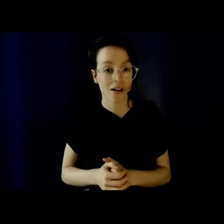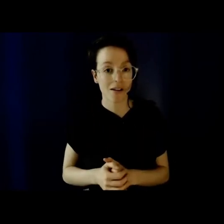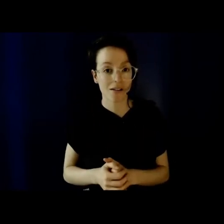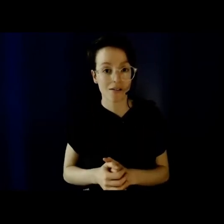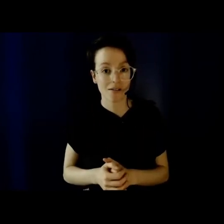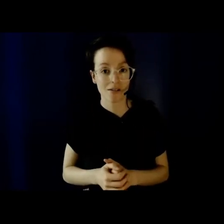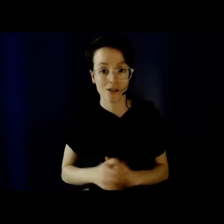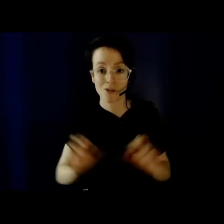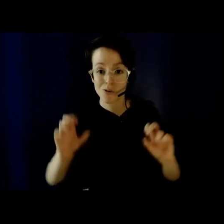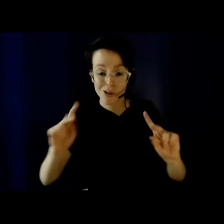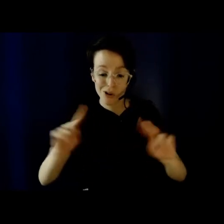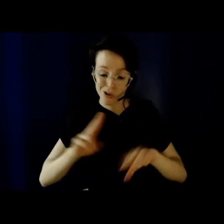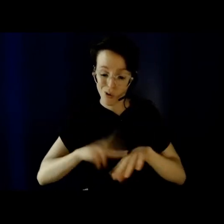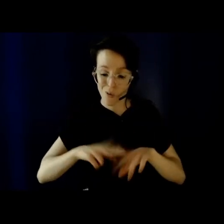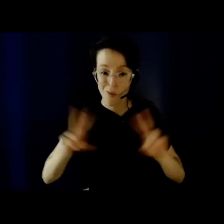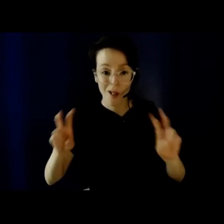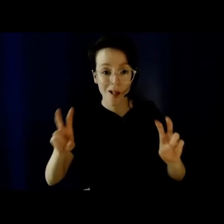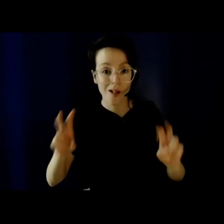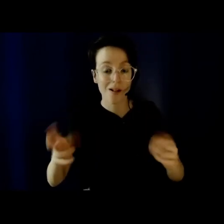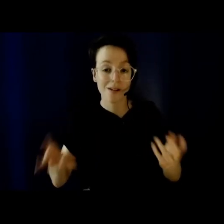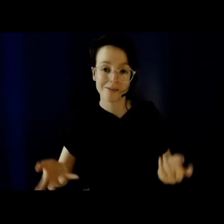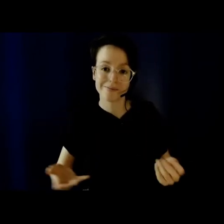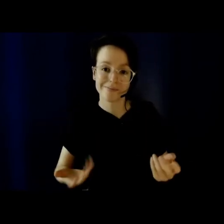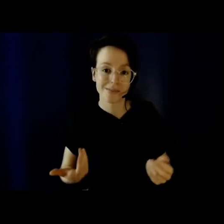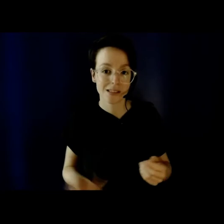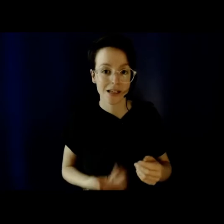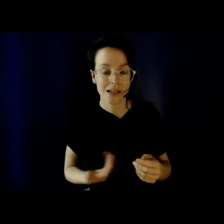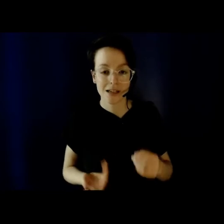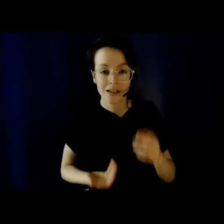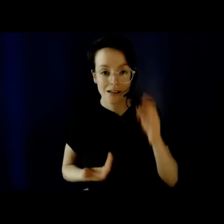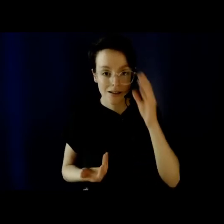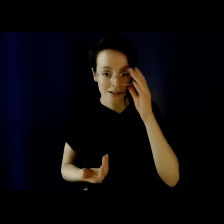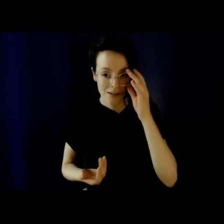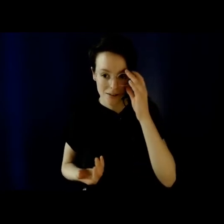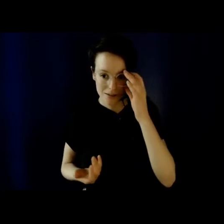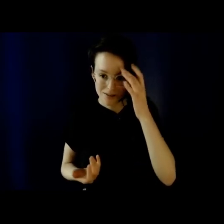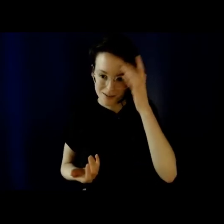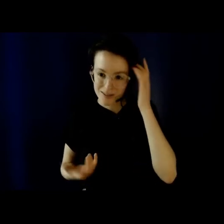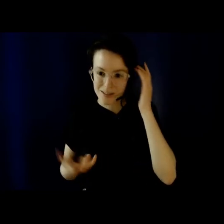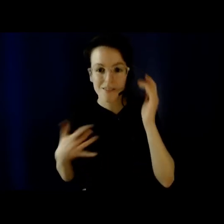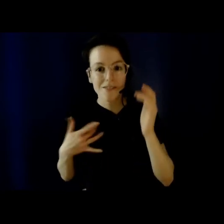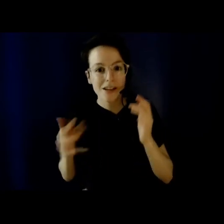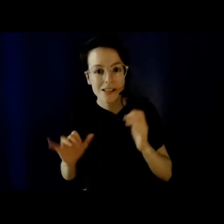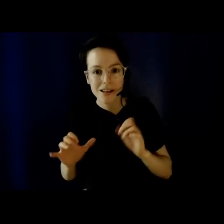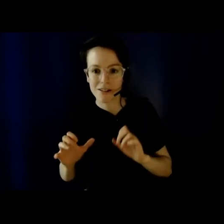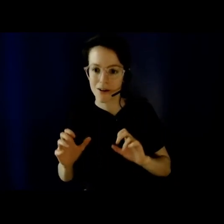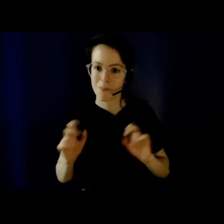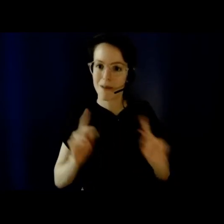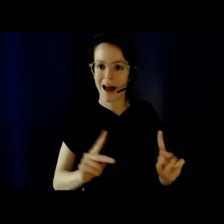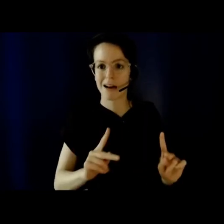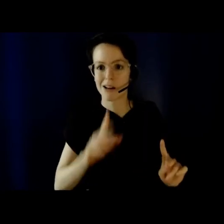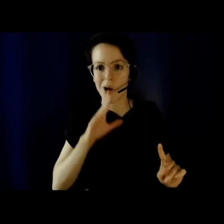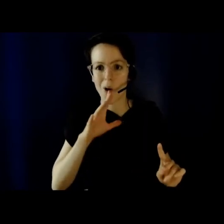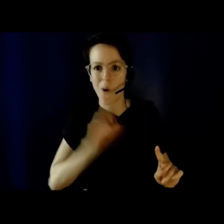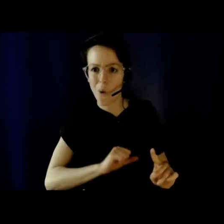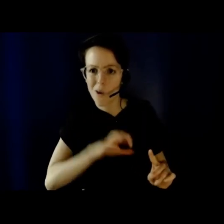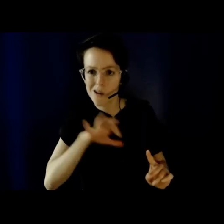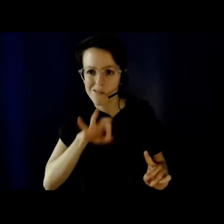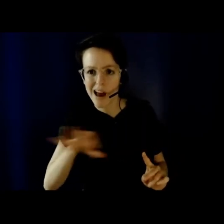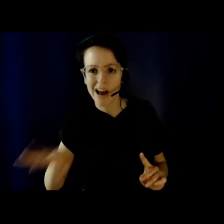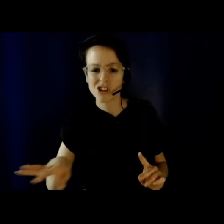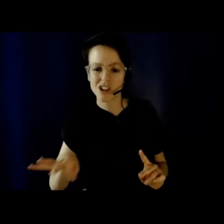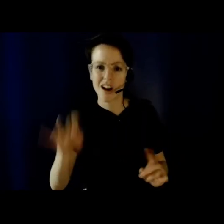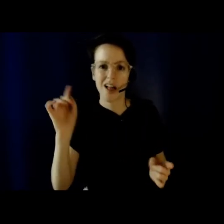return to the battered old days, squandered opportunity, just a lot left